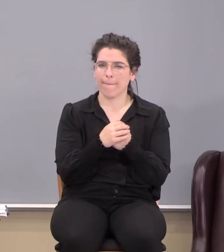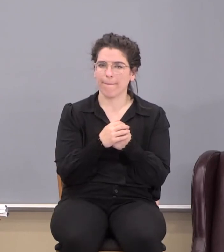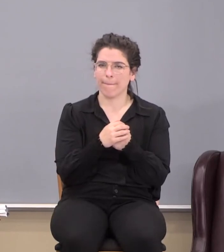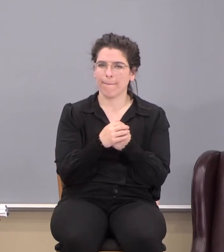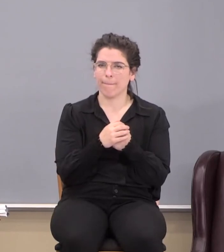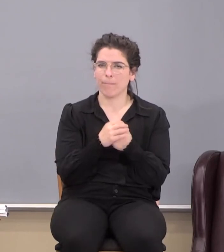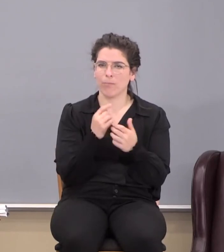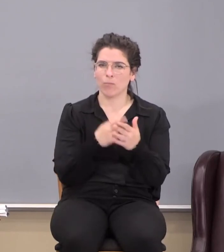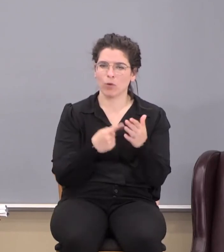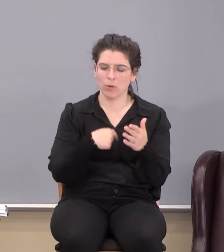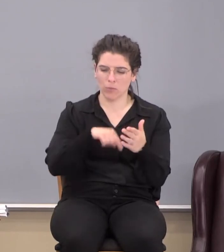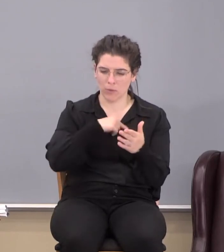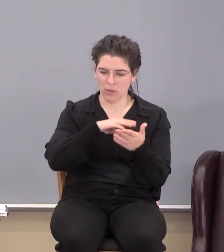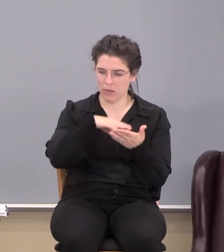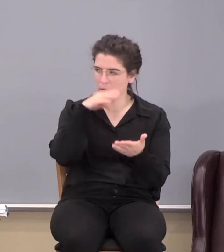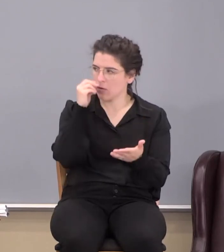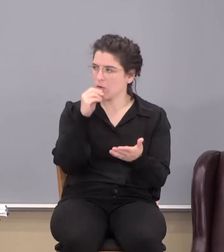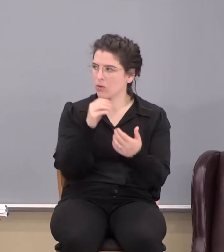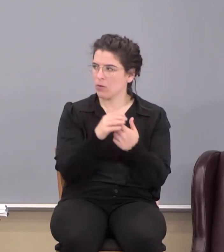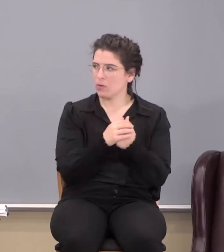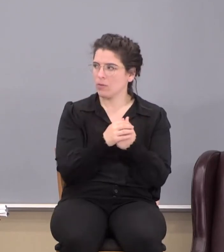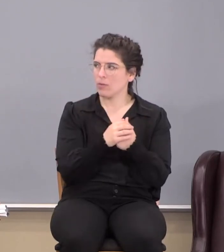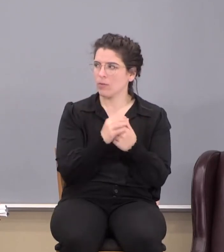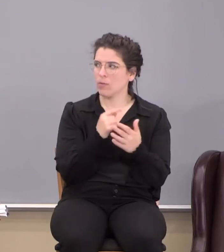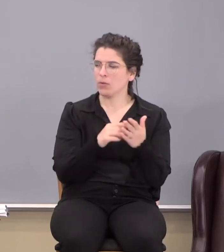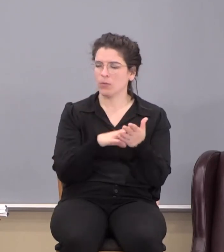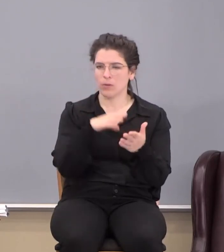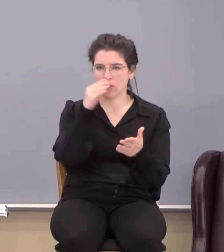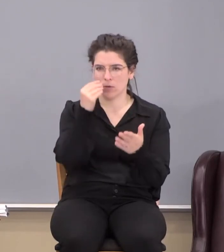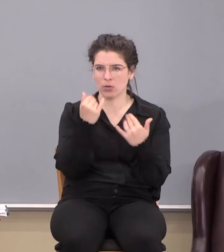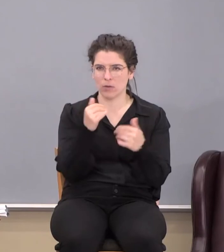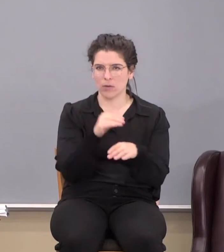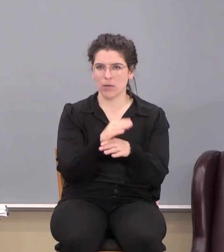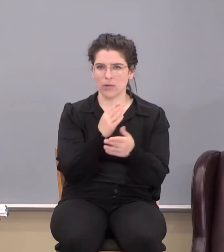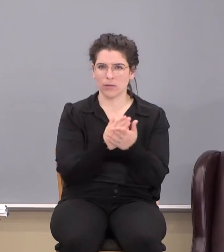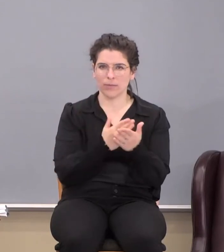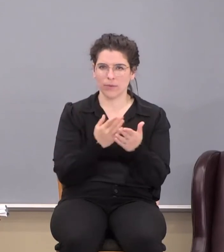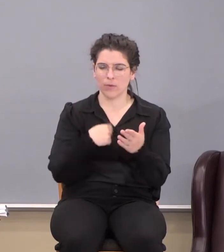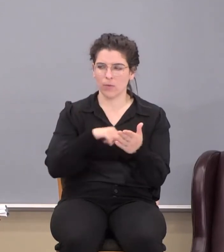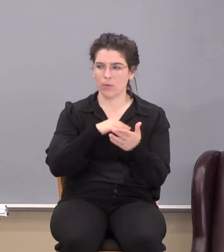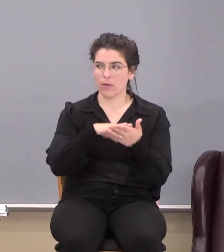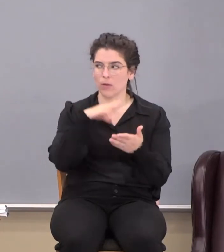Okay, what did we learn? What did we learn tonight? What are some things to learn tonight?